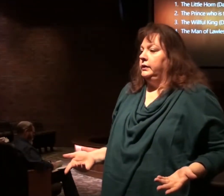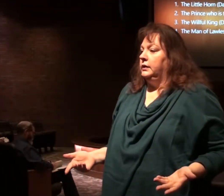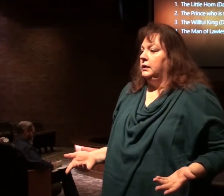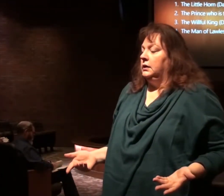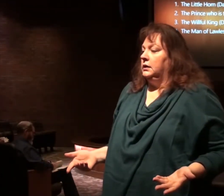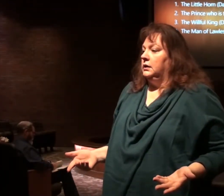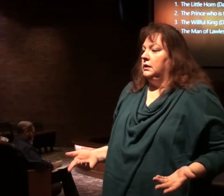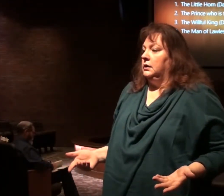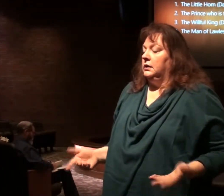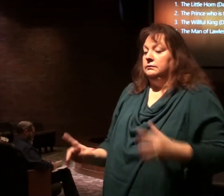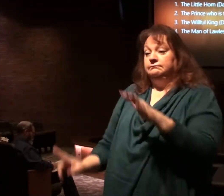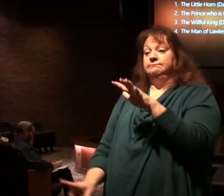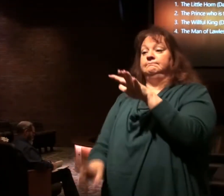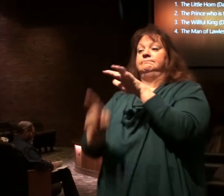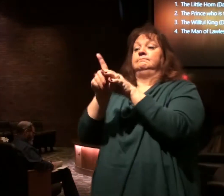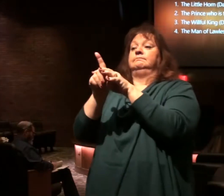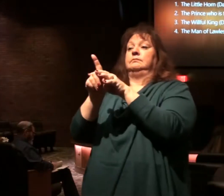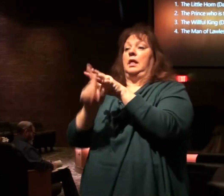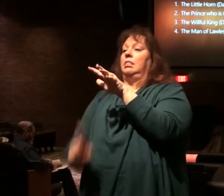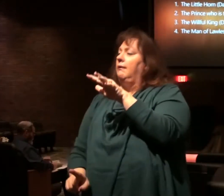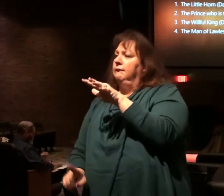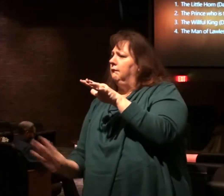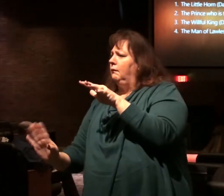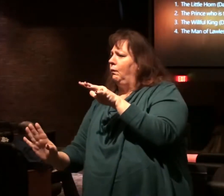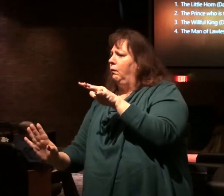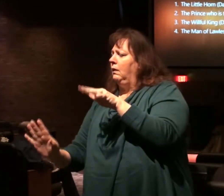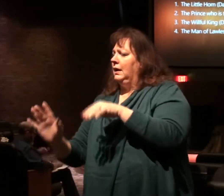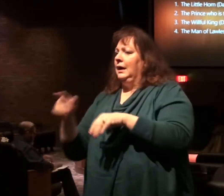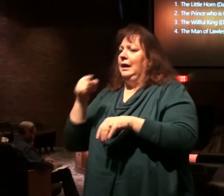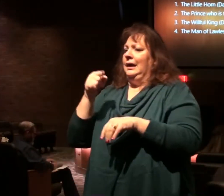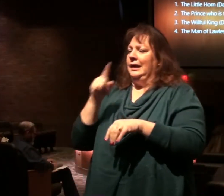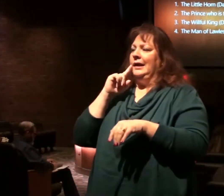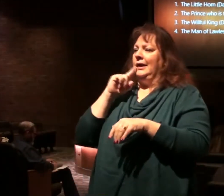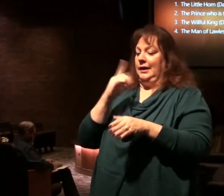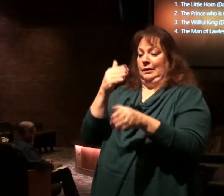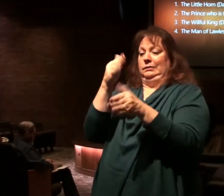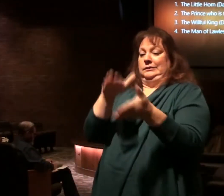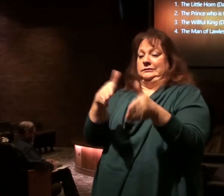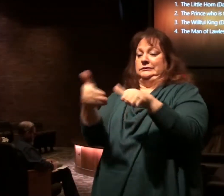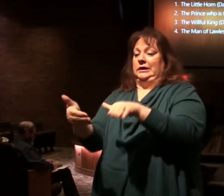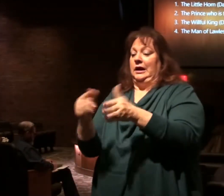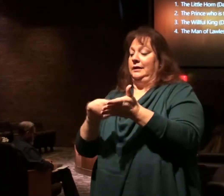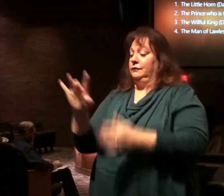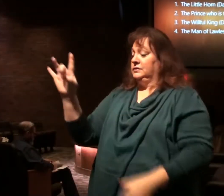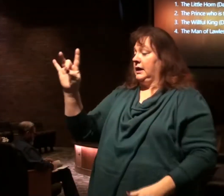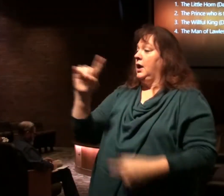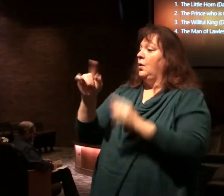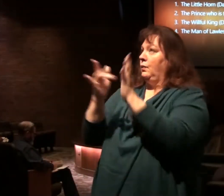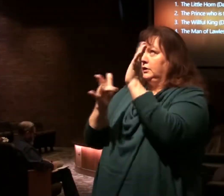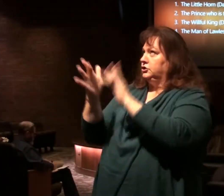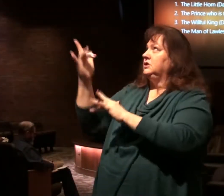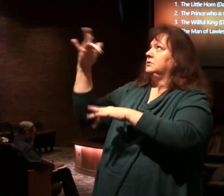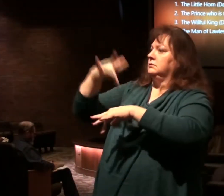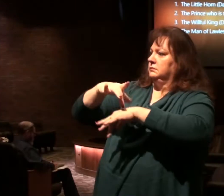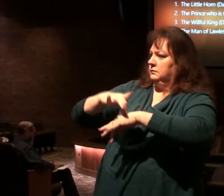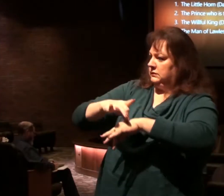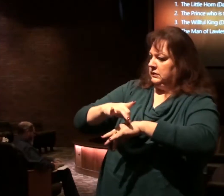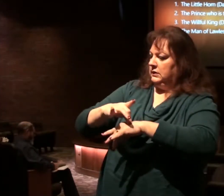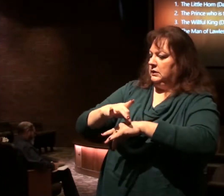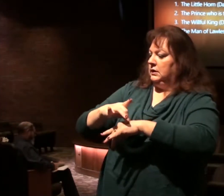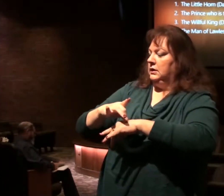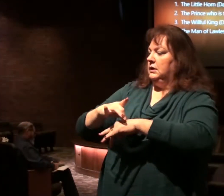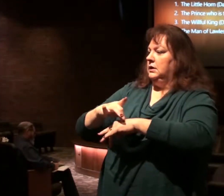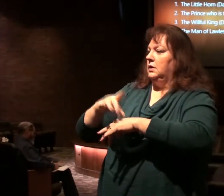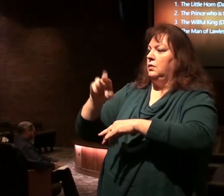He hasn't come on the stage and left because he'll come to his end according to verse 8 when Christ comes. That will be in chapter